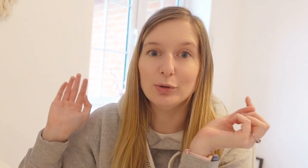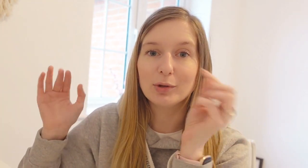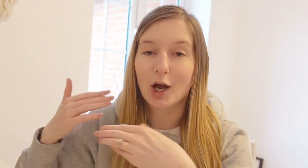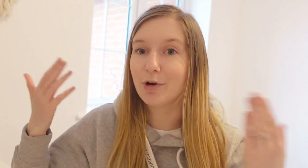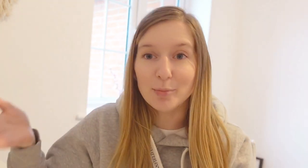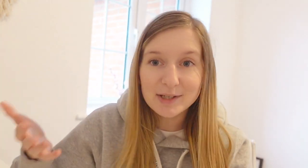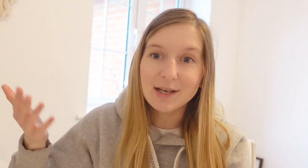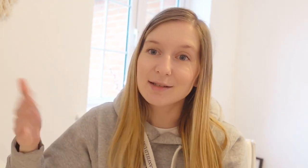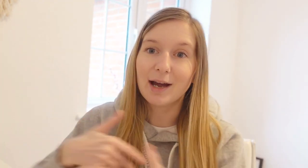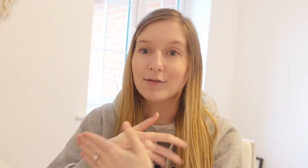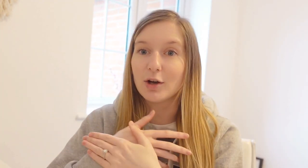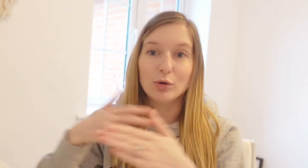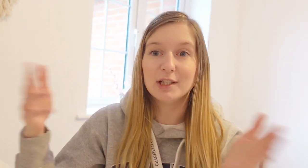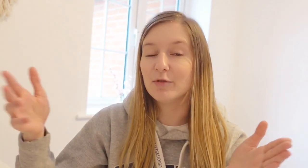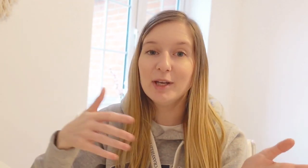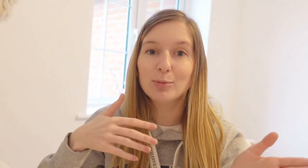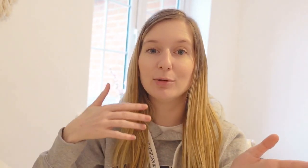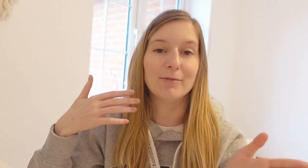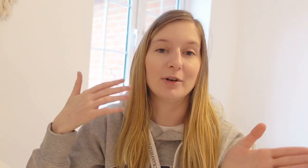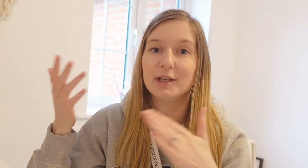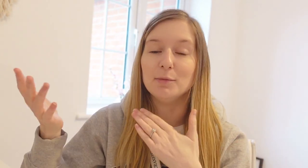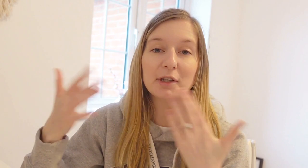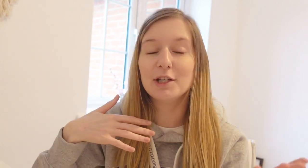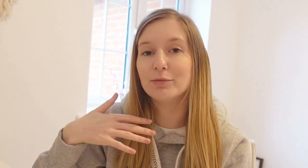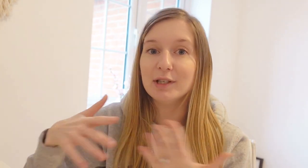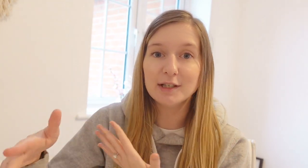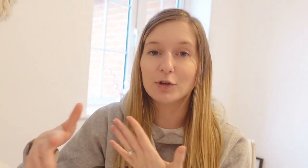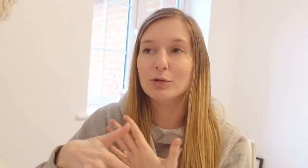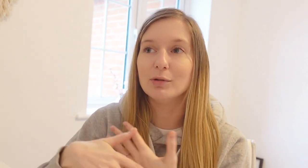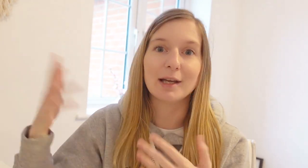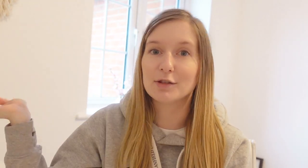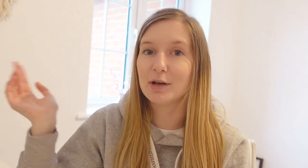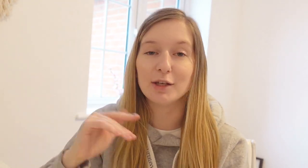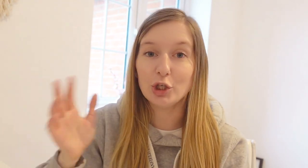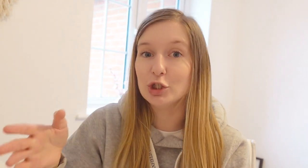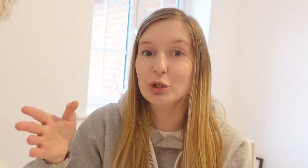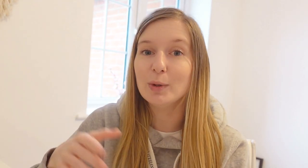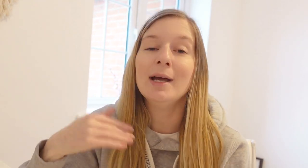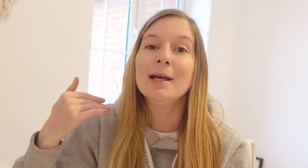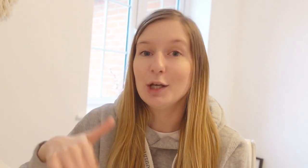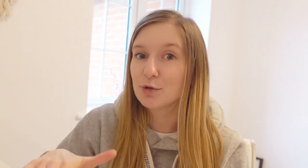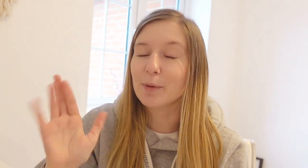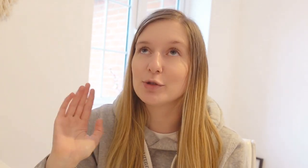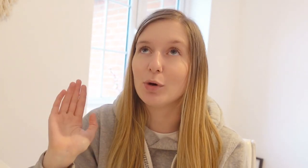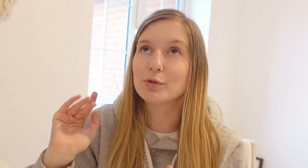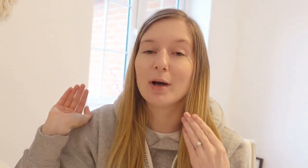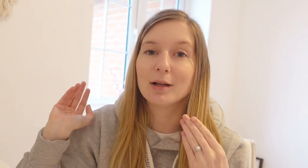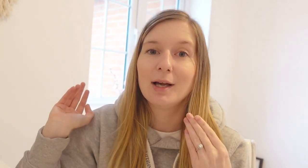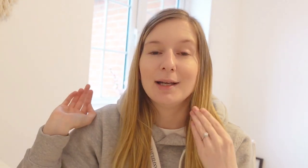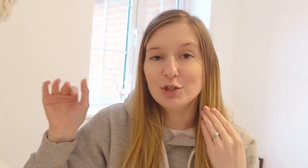like I run a business I have like a whole team of people I'm finding communication really difficult like is there anything you can do? His response was well is